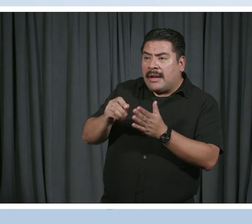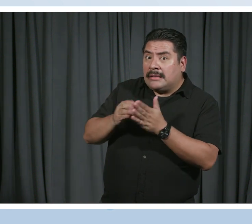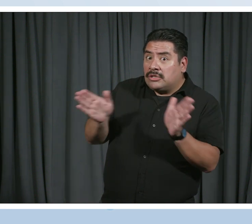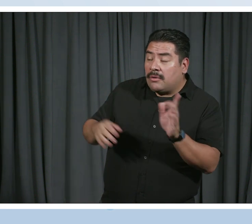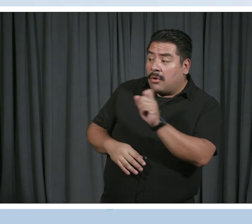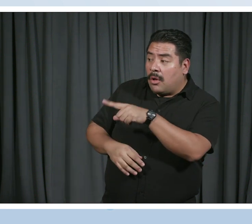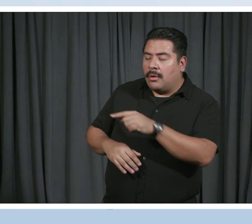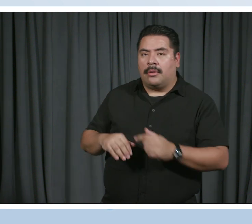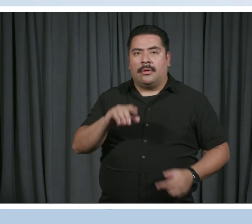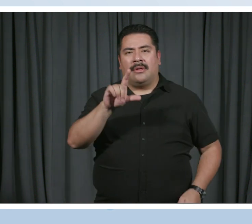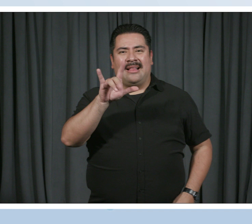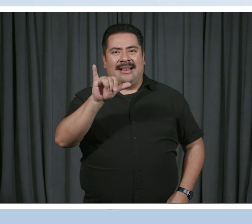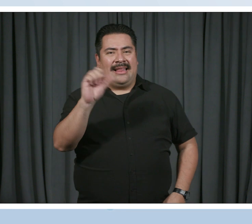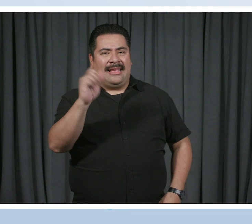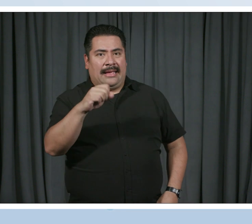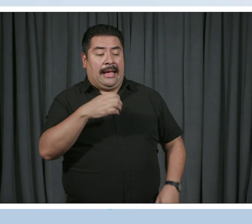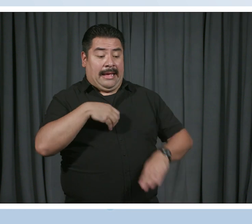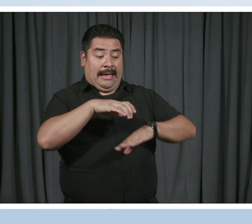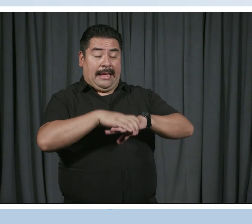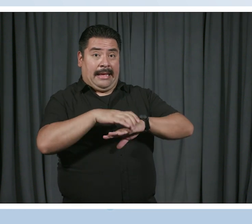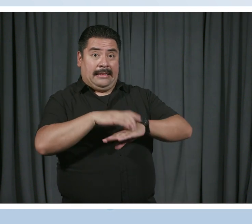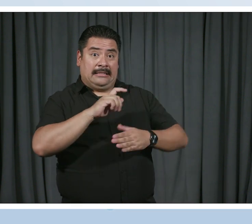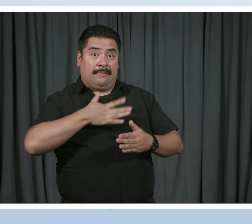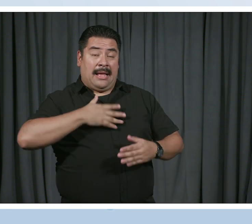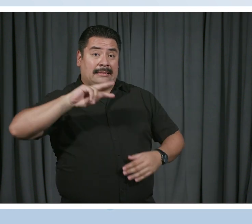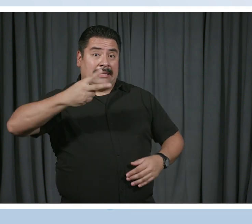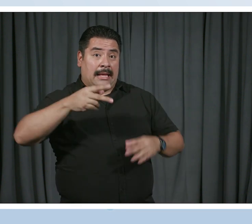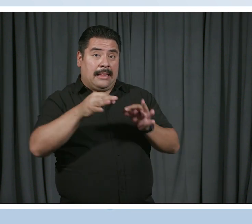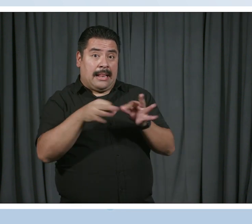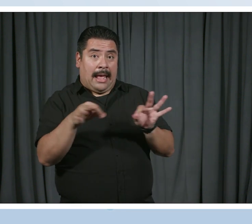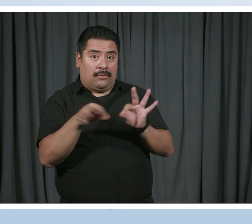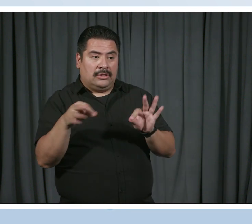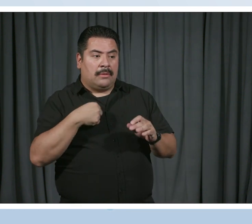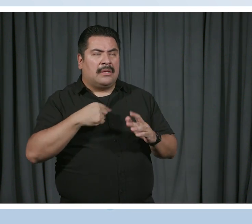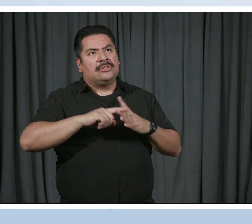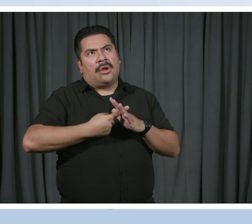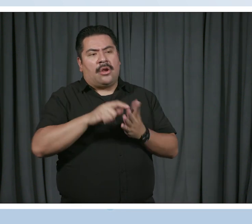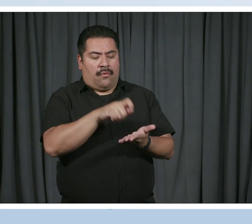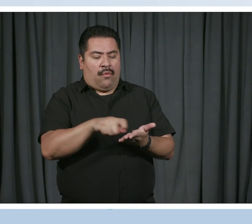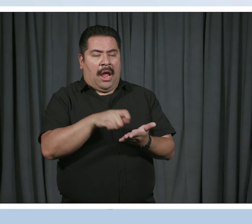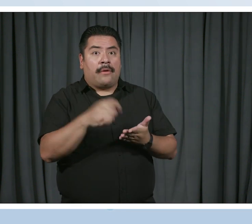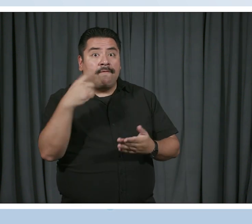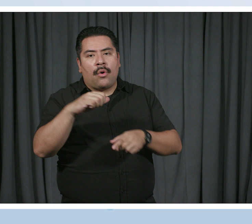Yeah, so I've been writing English as my second language. So I really started writing as a form of practice in terms of my